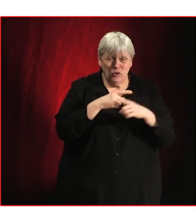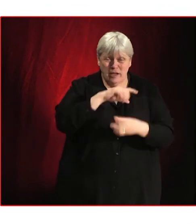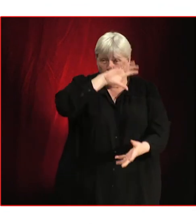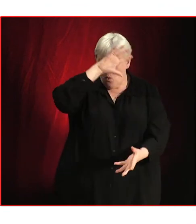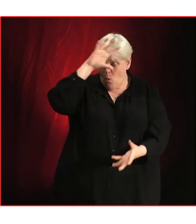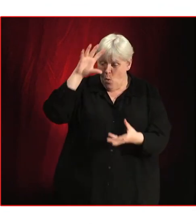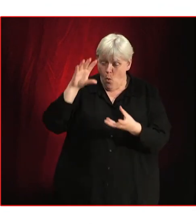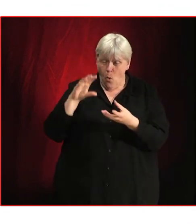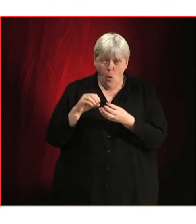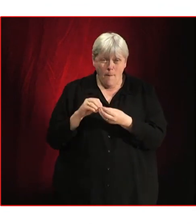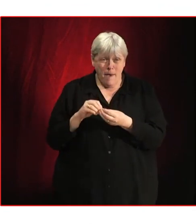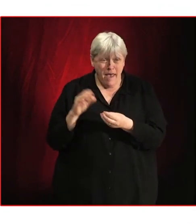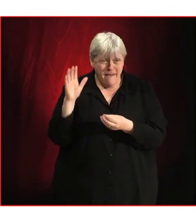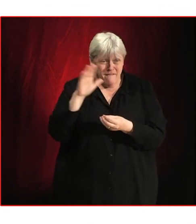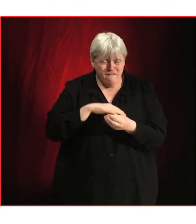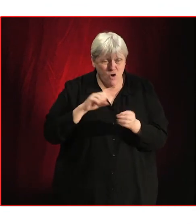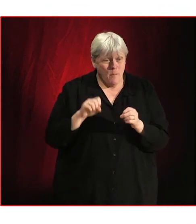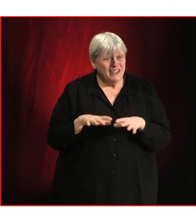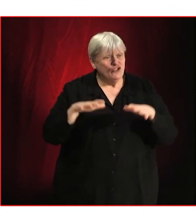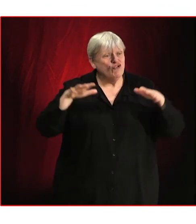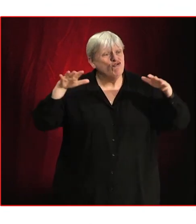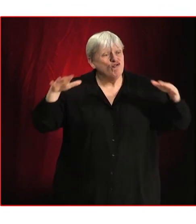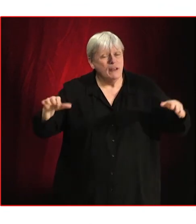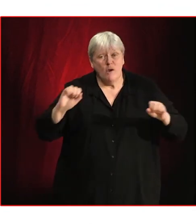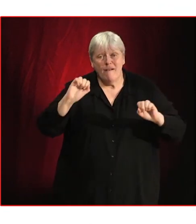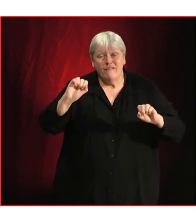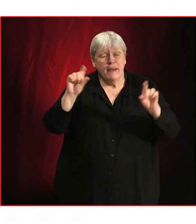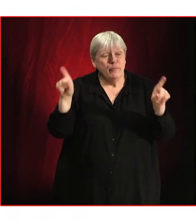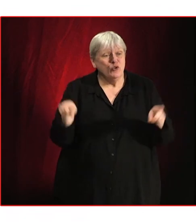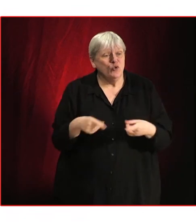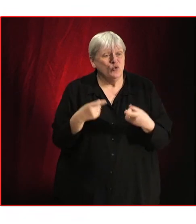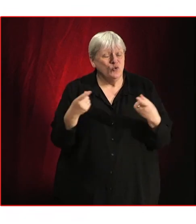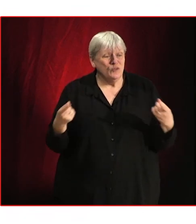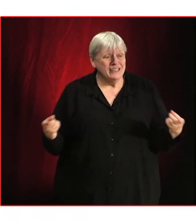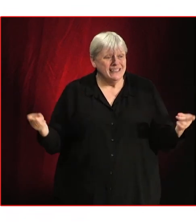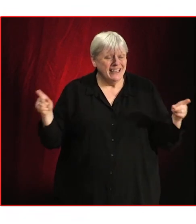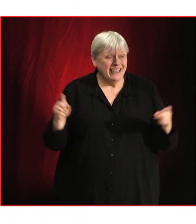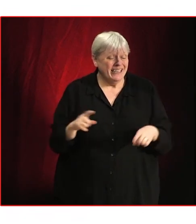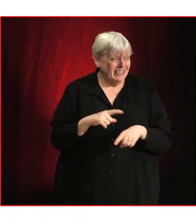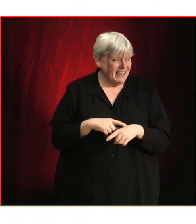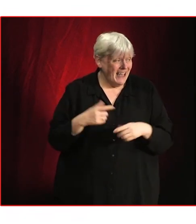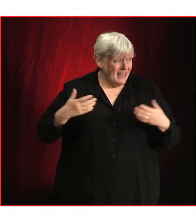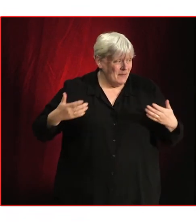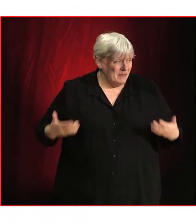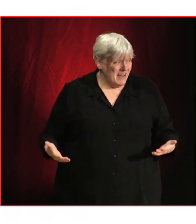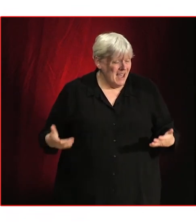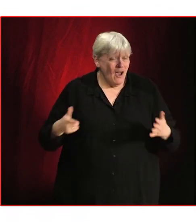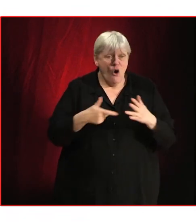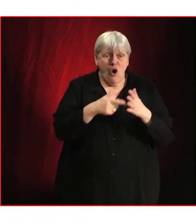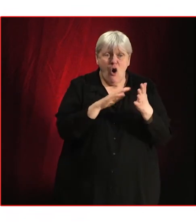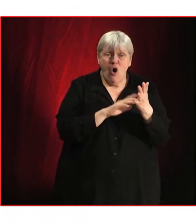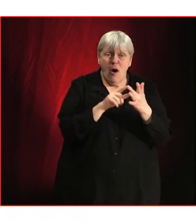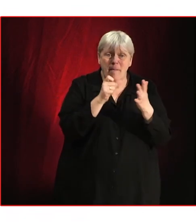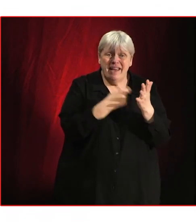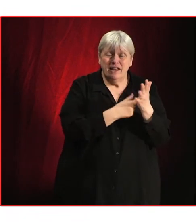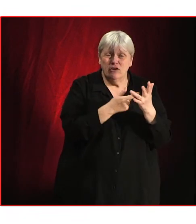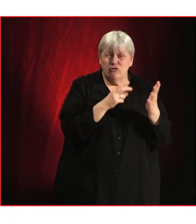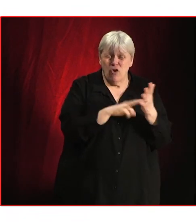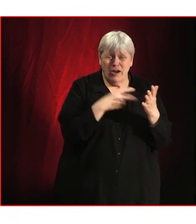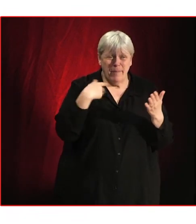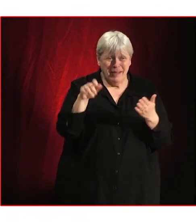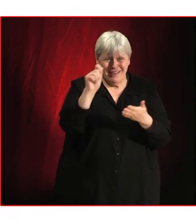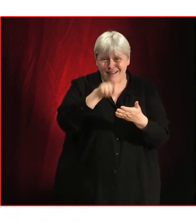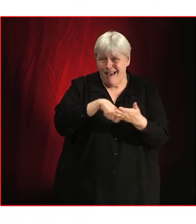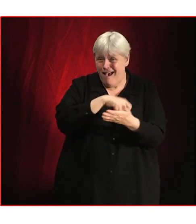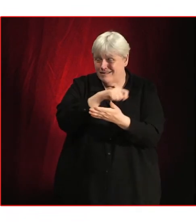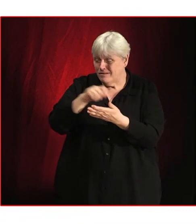from the streaming of their music in this country. At a time when the latest Omicron variant has cancelled even more and more